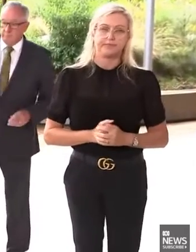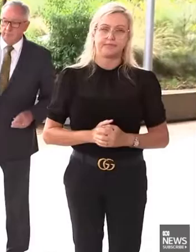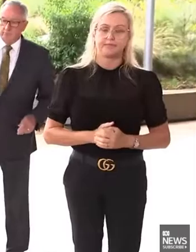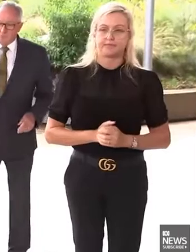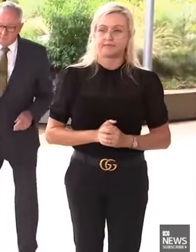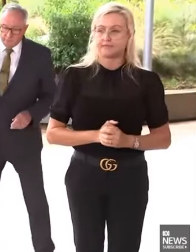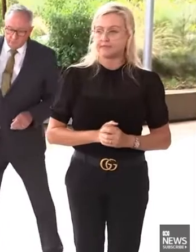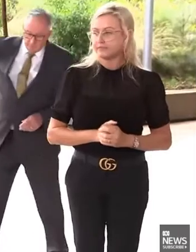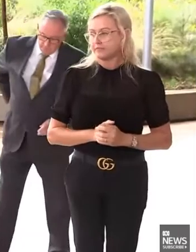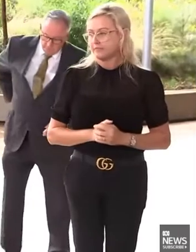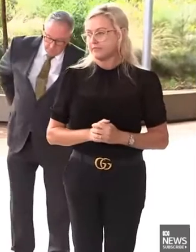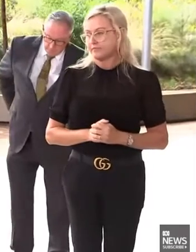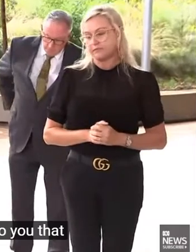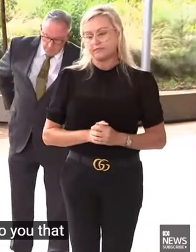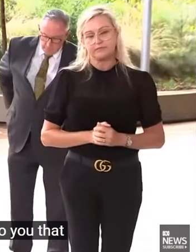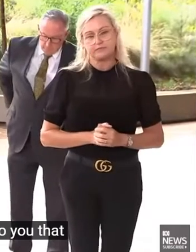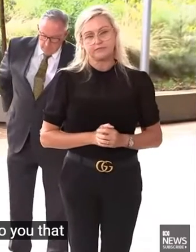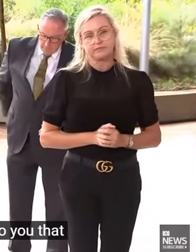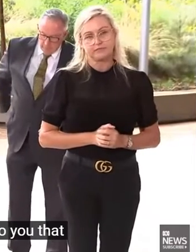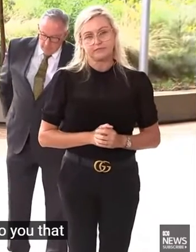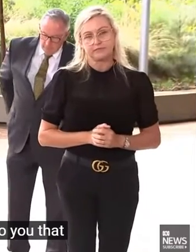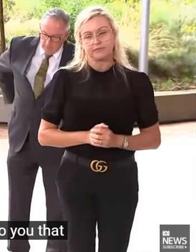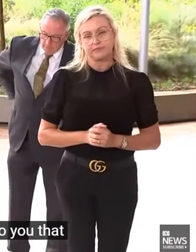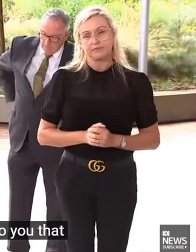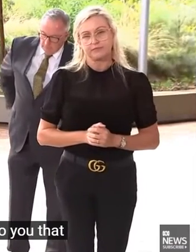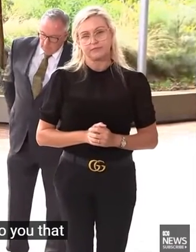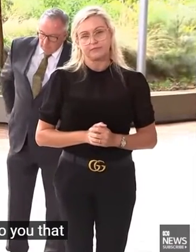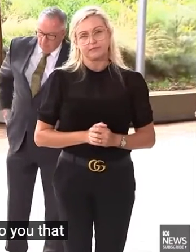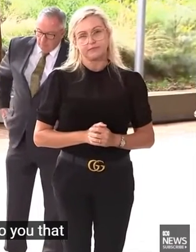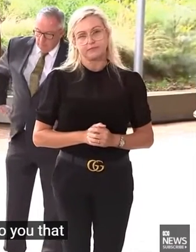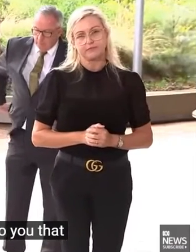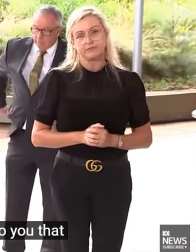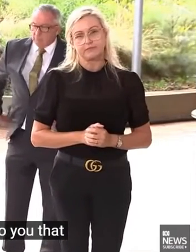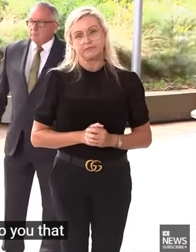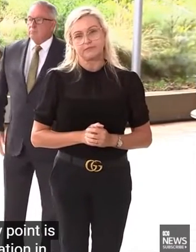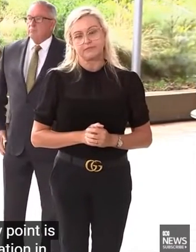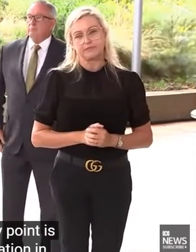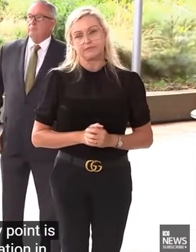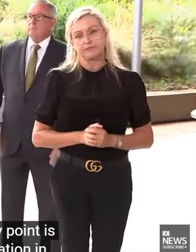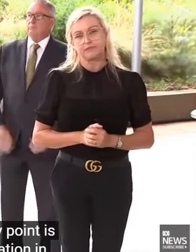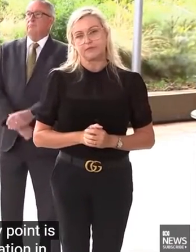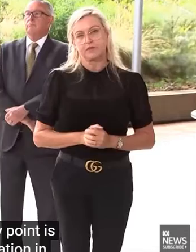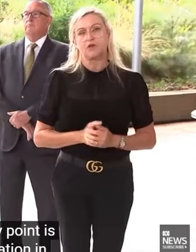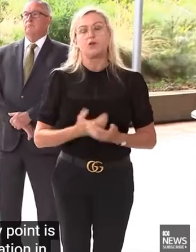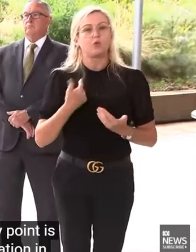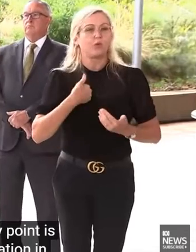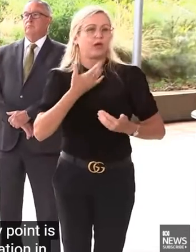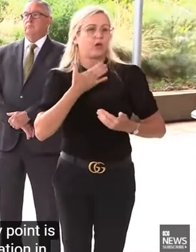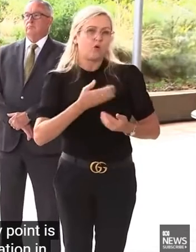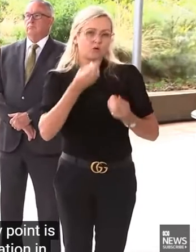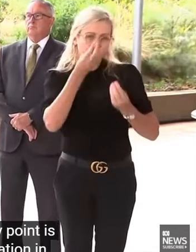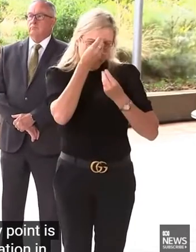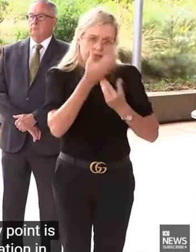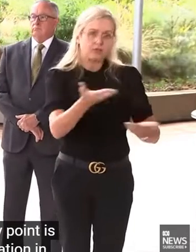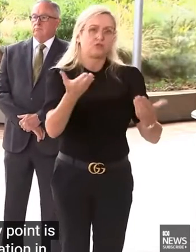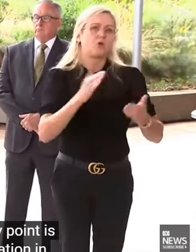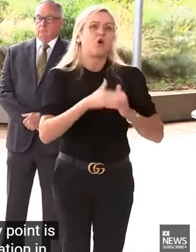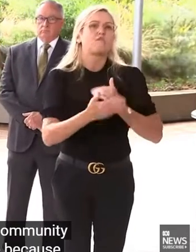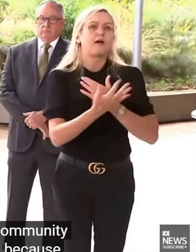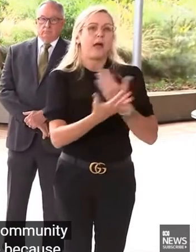So I think that the key point is, is the thirst for information in some sections of the community. And to do that justice, because